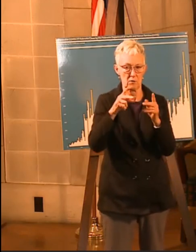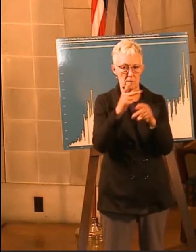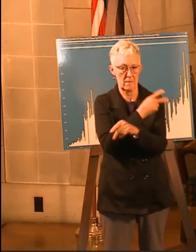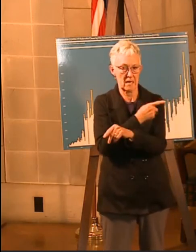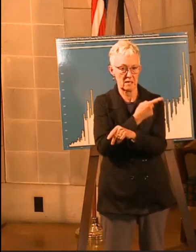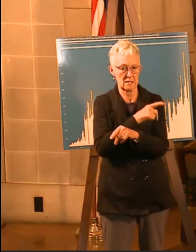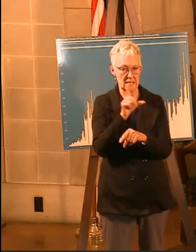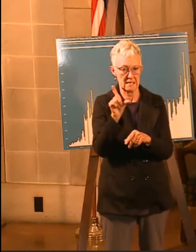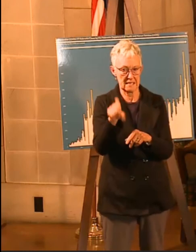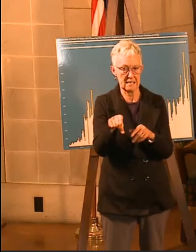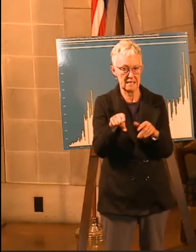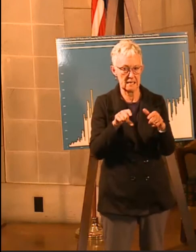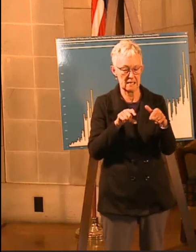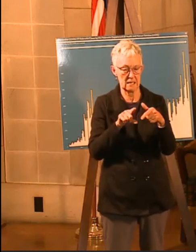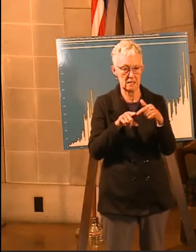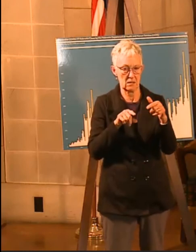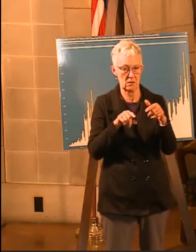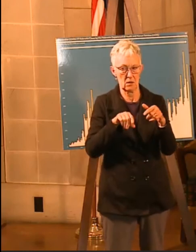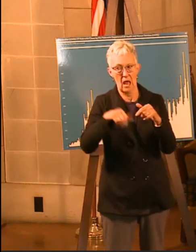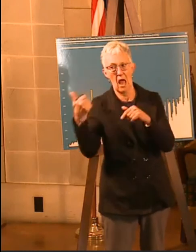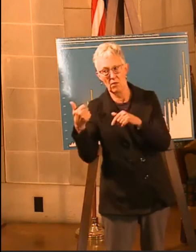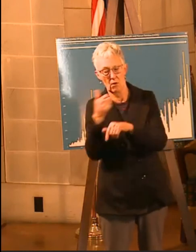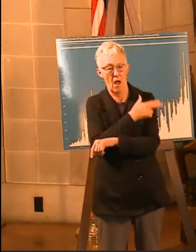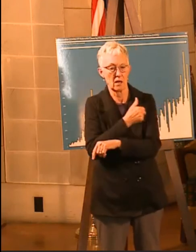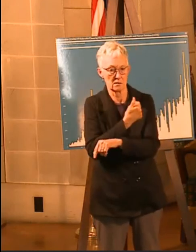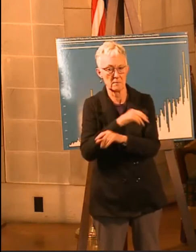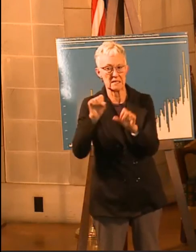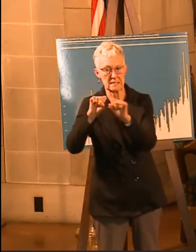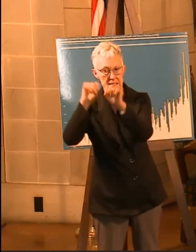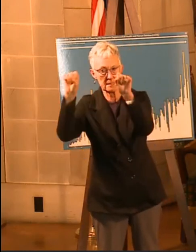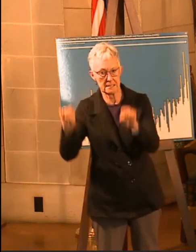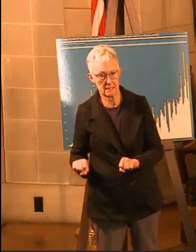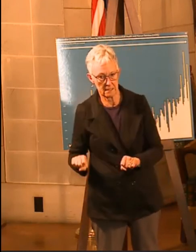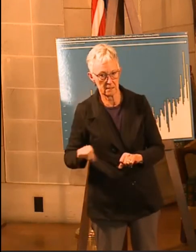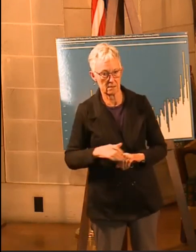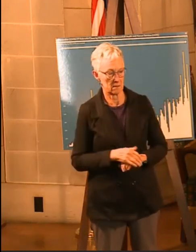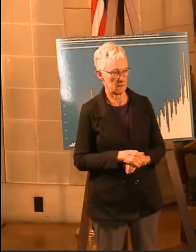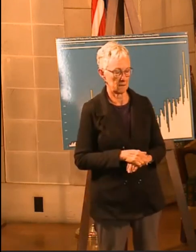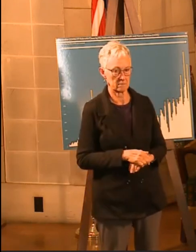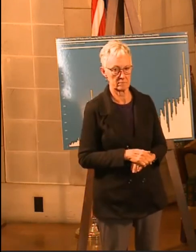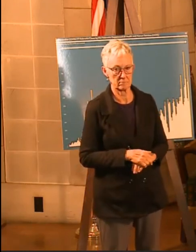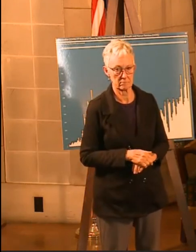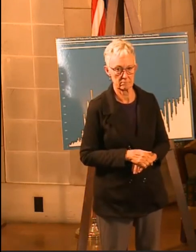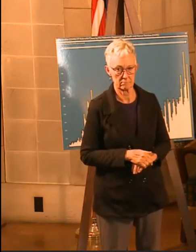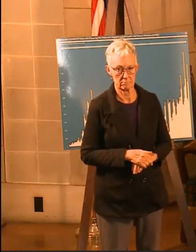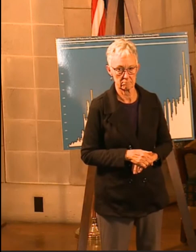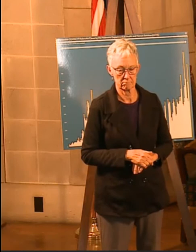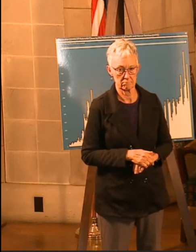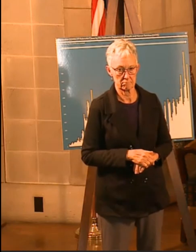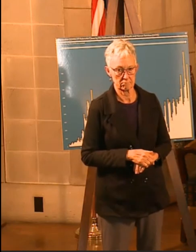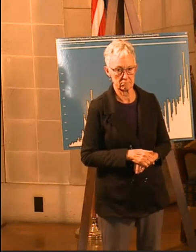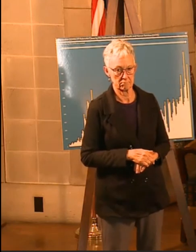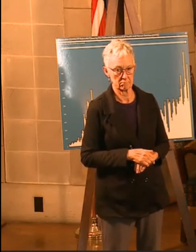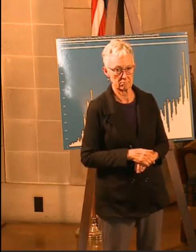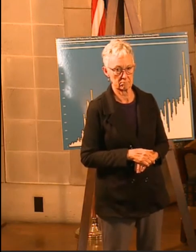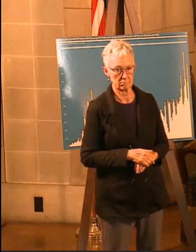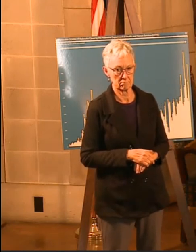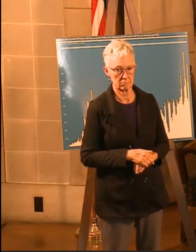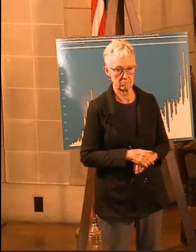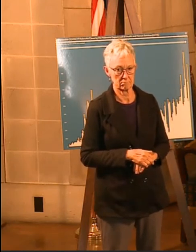facility. To another hospital system? To another hospital system, yes. Could you evolve, like,